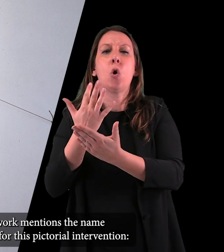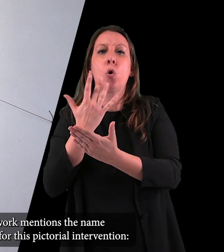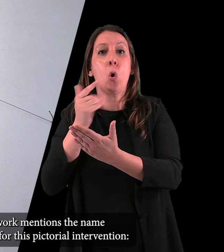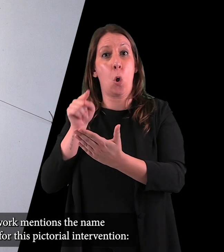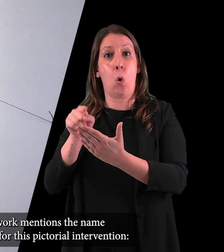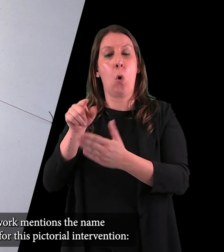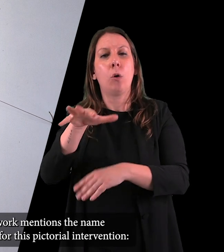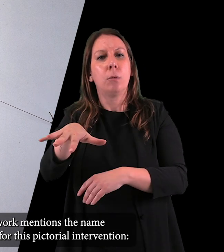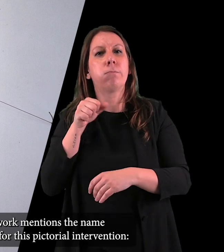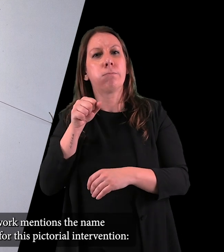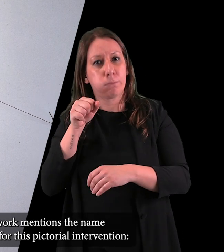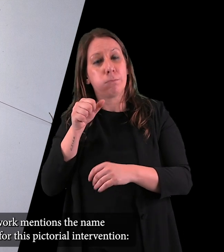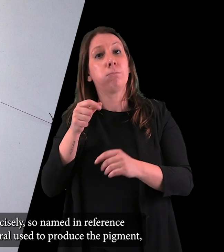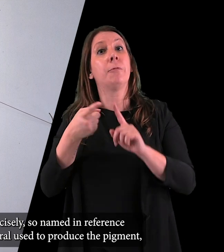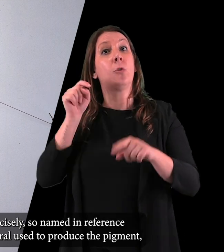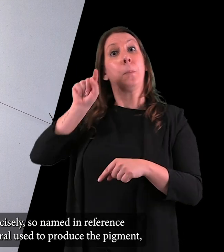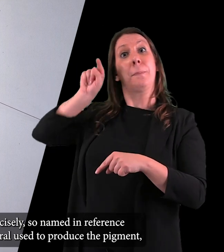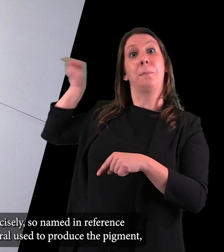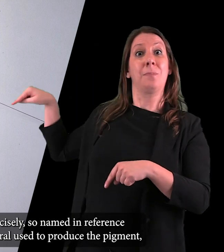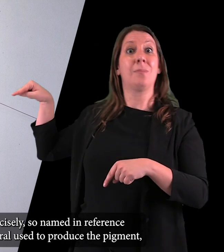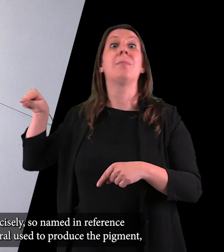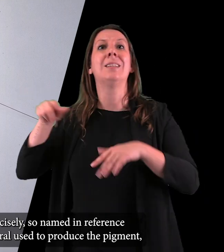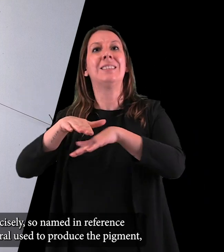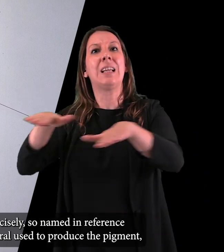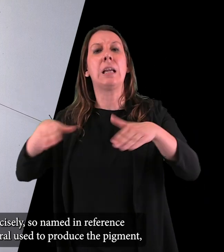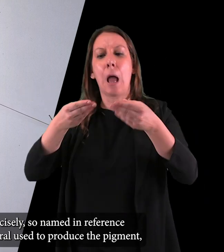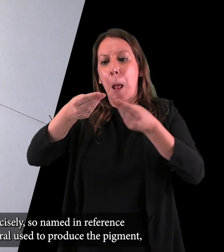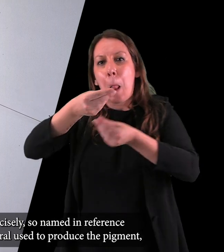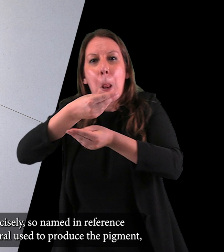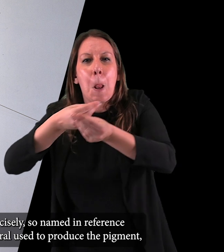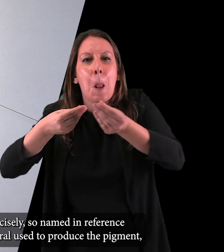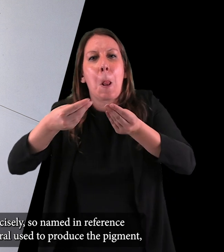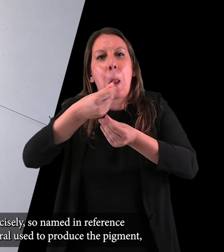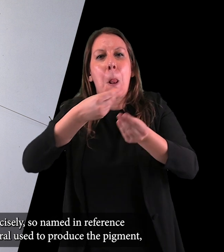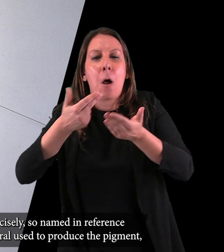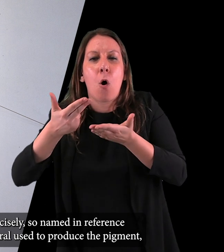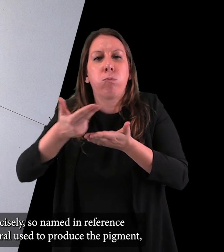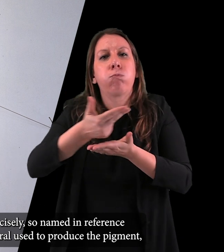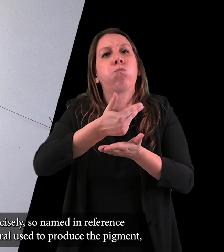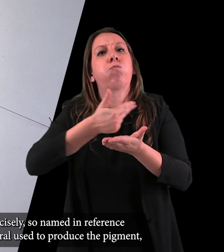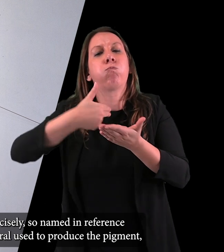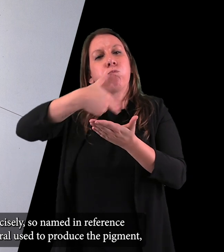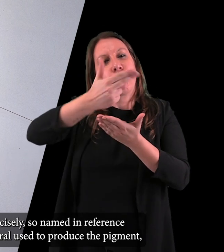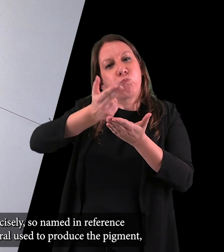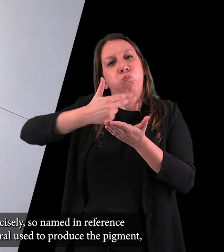small rectangle of ultramarine blue painted on the wall The title of the work mentions the